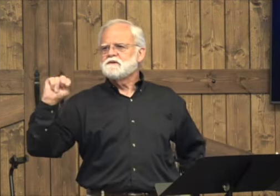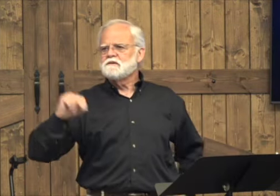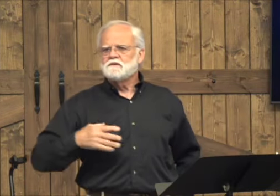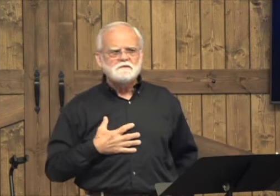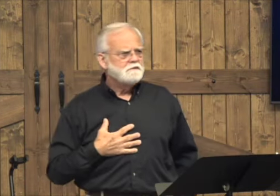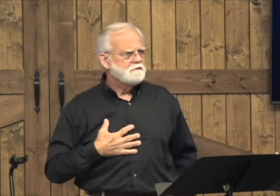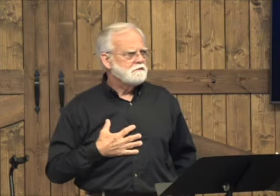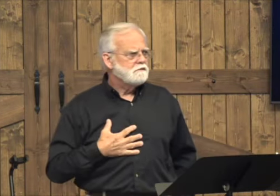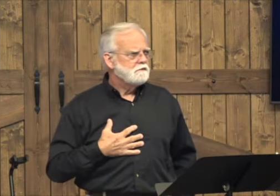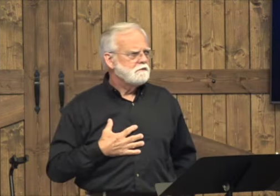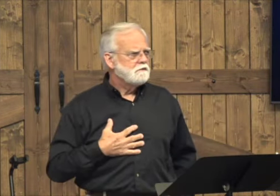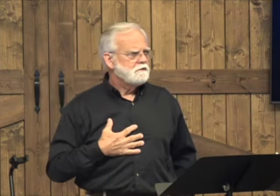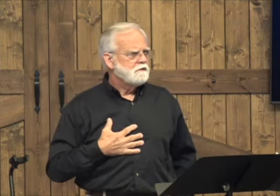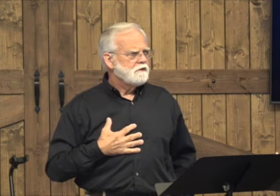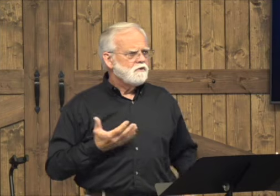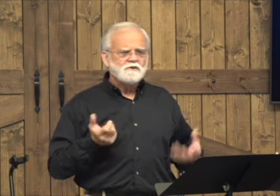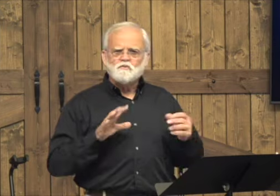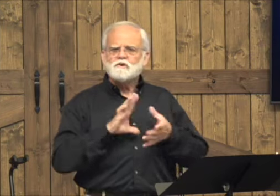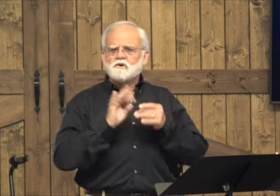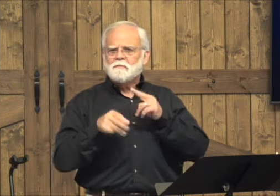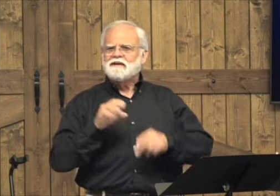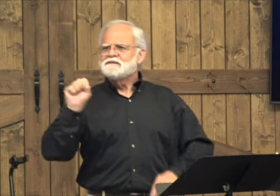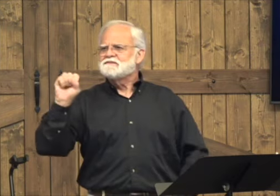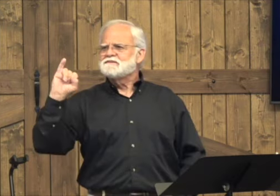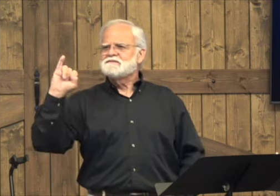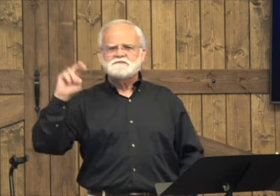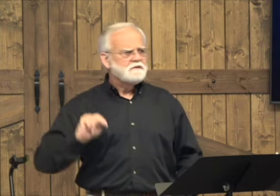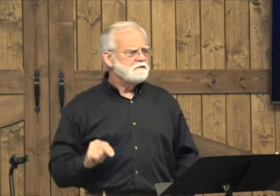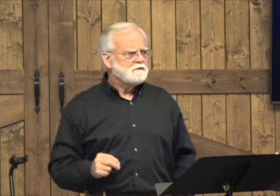We talk about things being right or wrong, but we don't like to discuss sin.